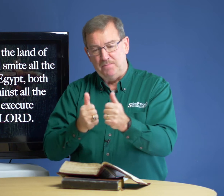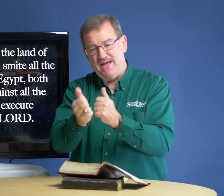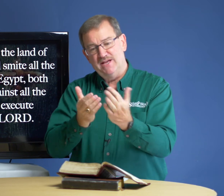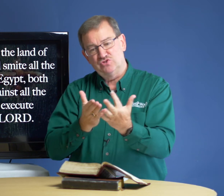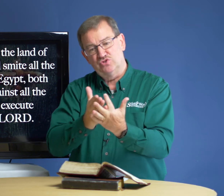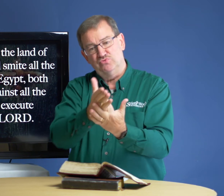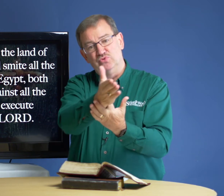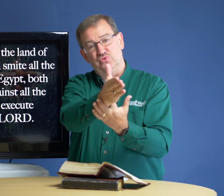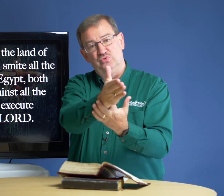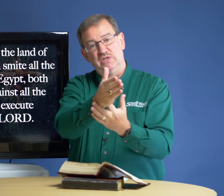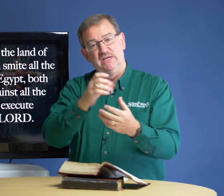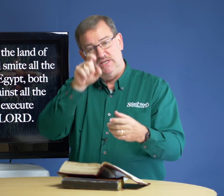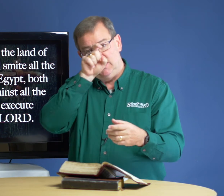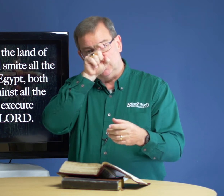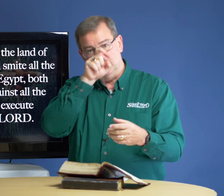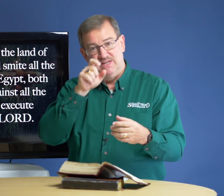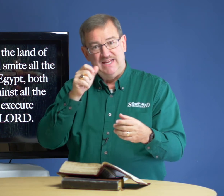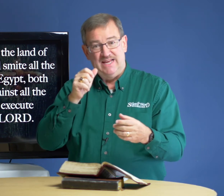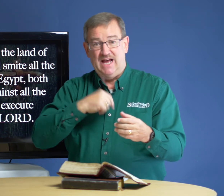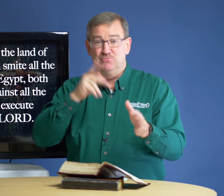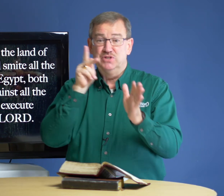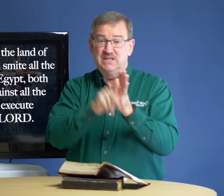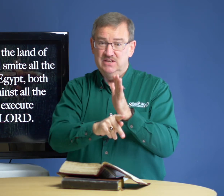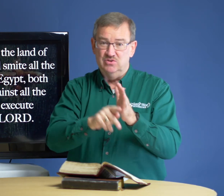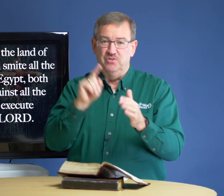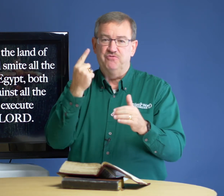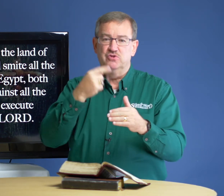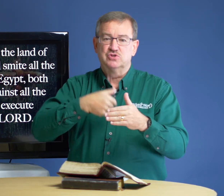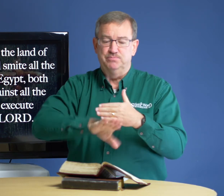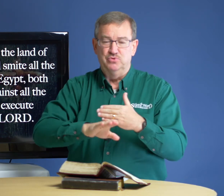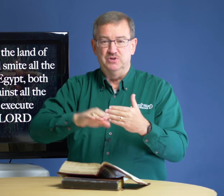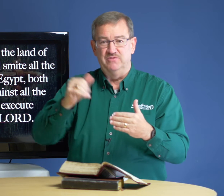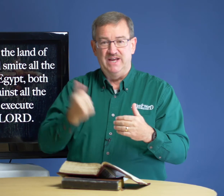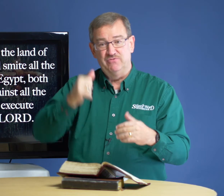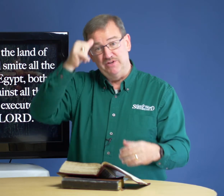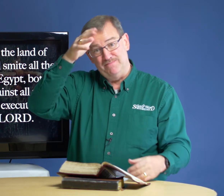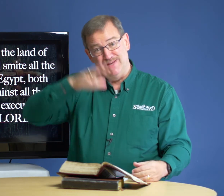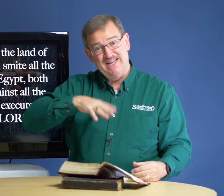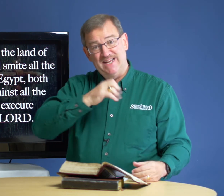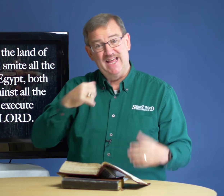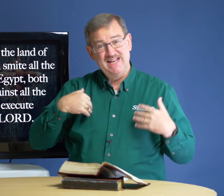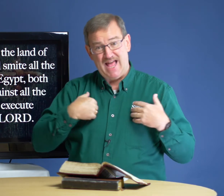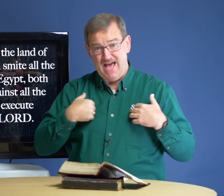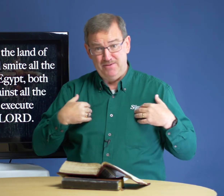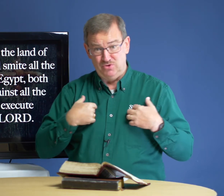pass through Egypt and I'm going to kill the firstborn of every man and animal